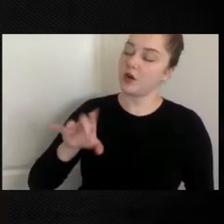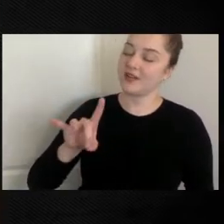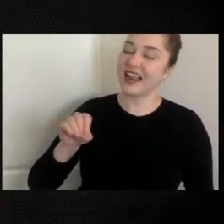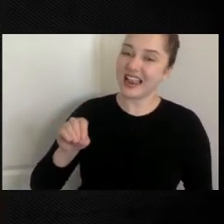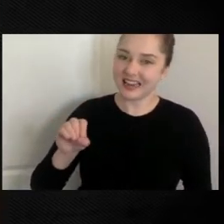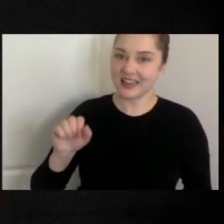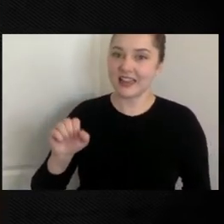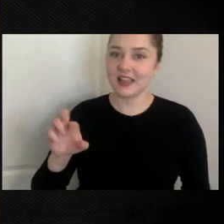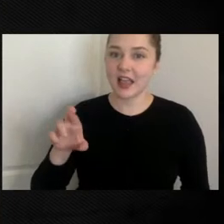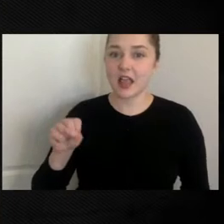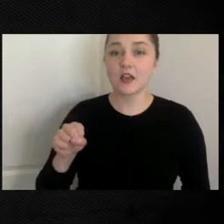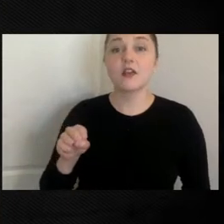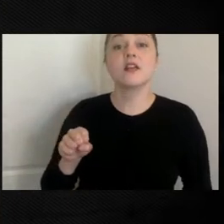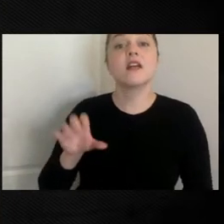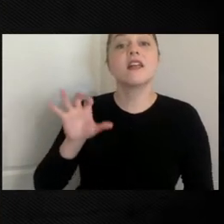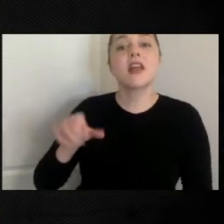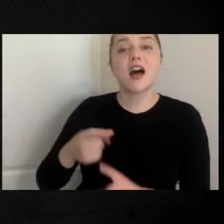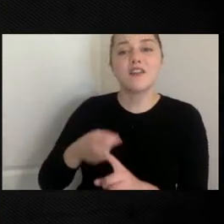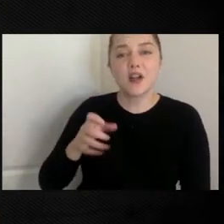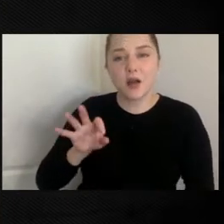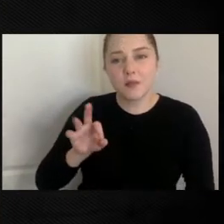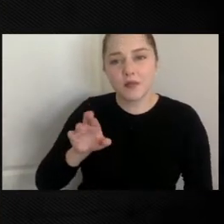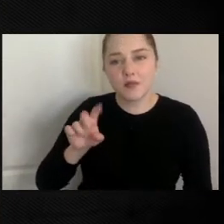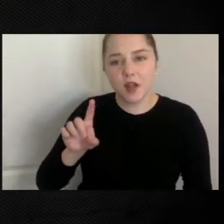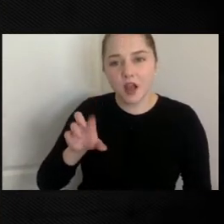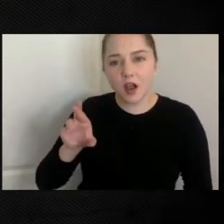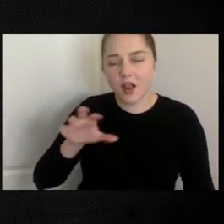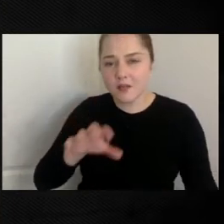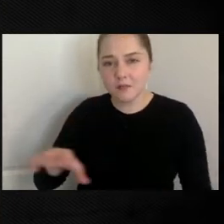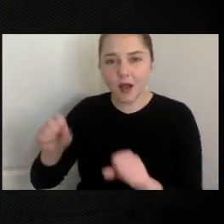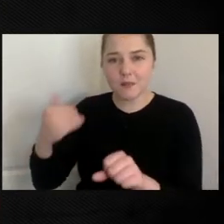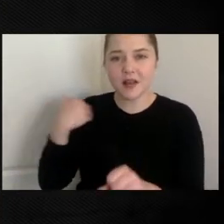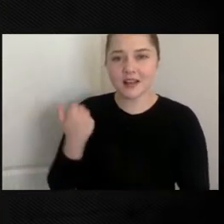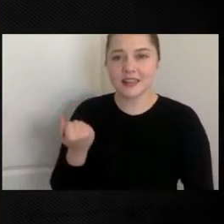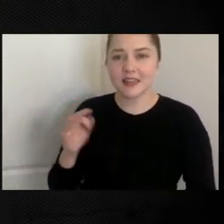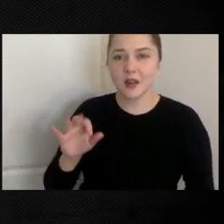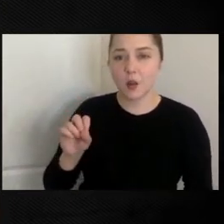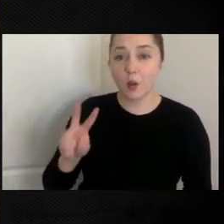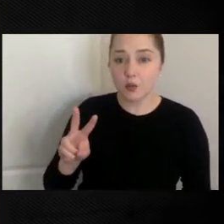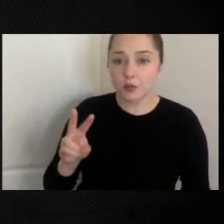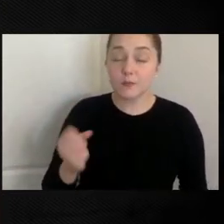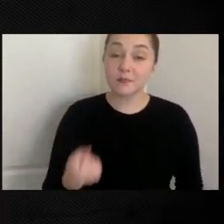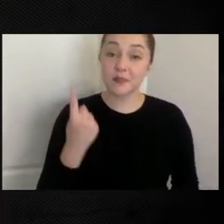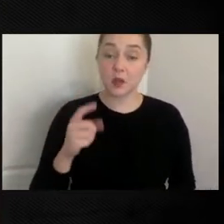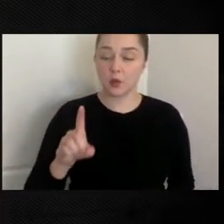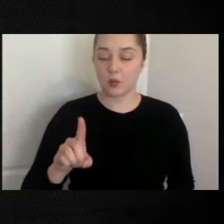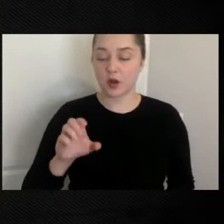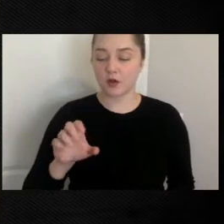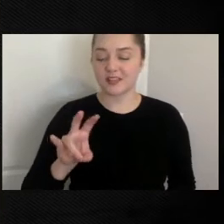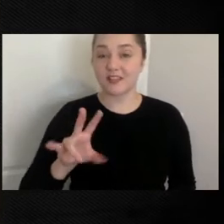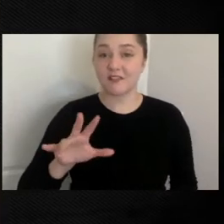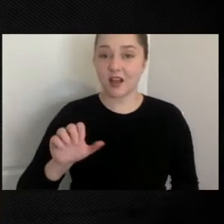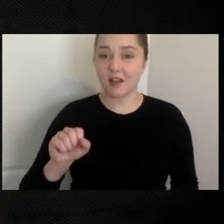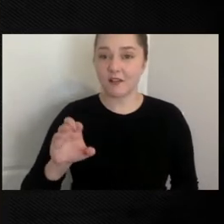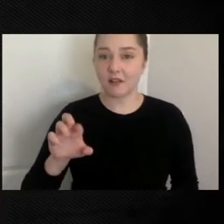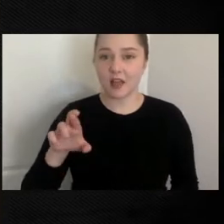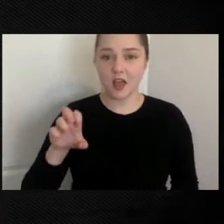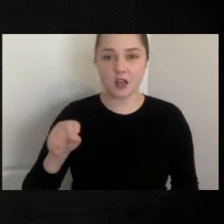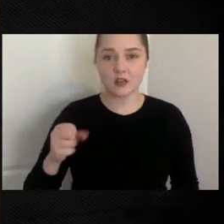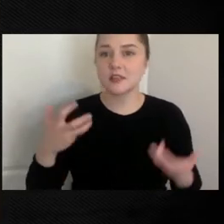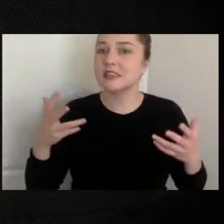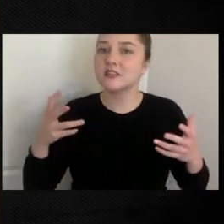Carr amassed in 1902. So 175 of the acres have been